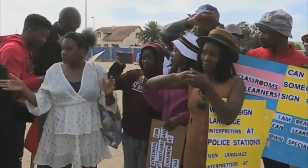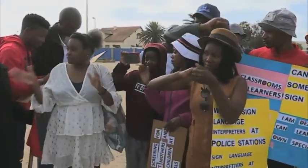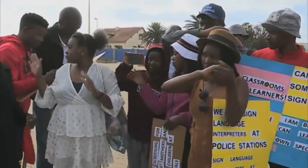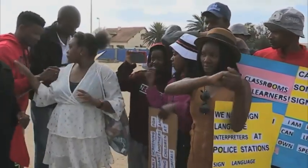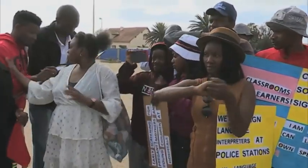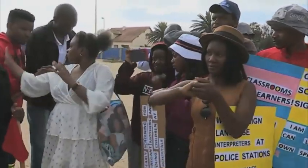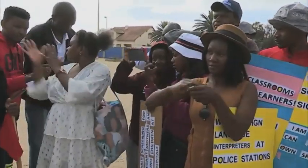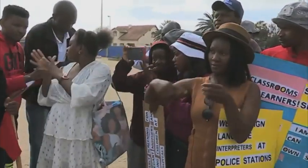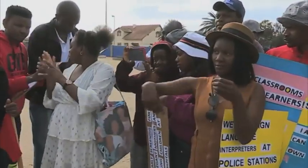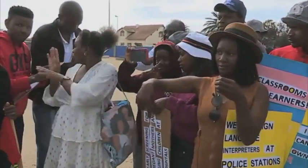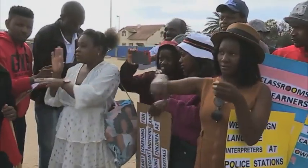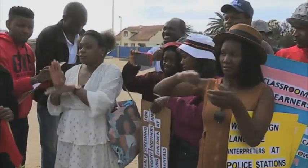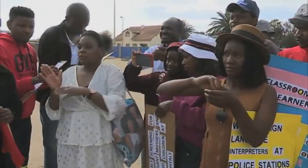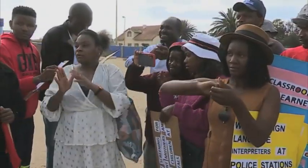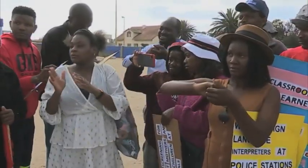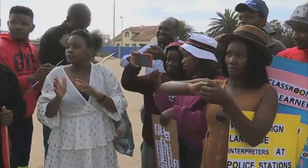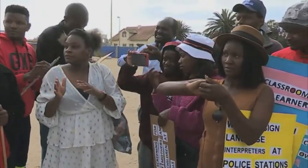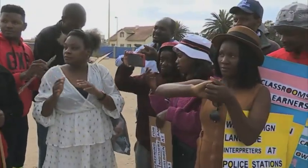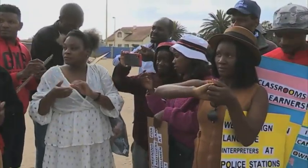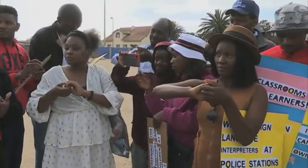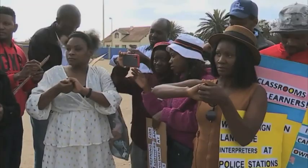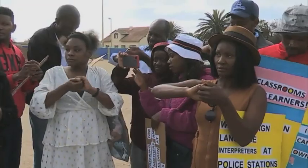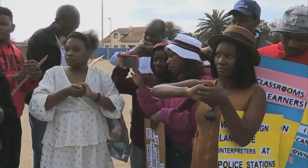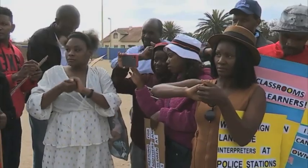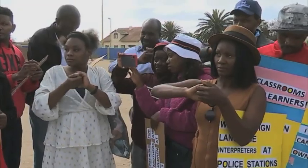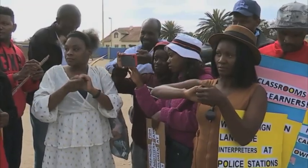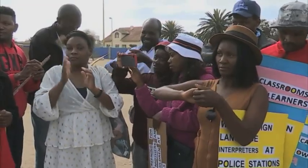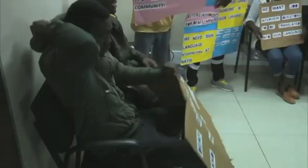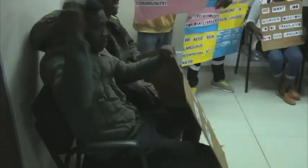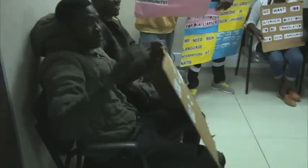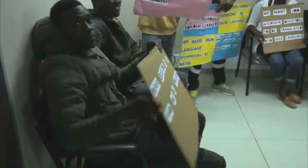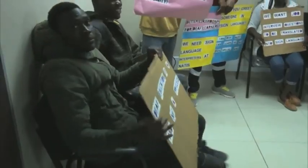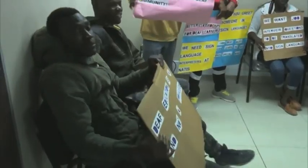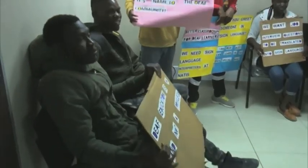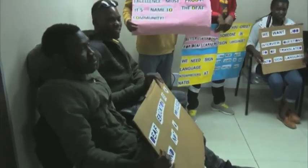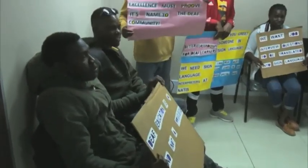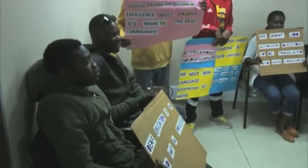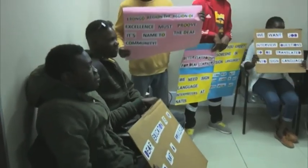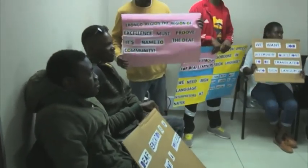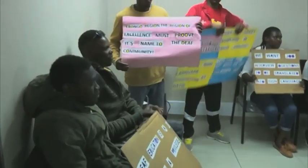frustration over the high unemployment rate of deaf people in the region and low access to land ownership.